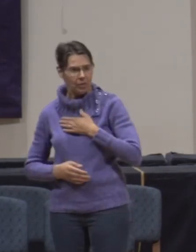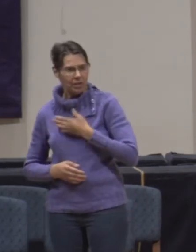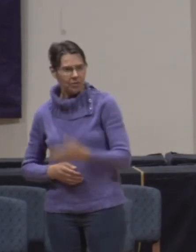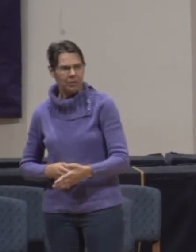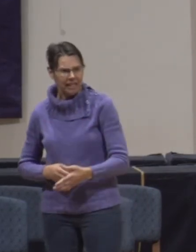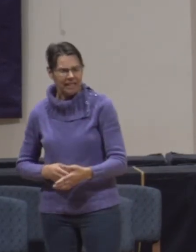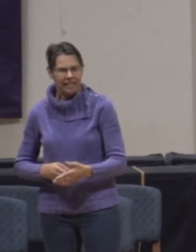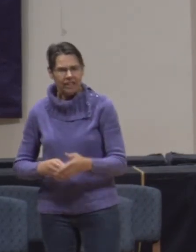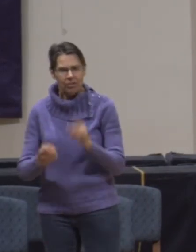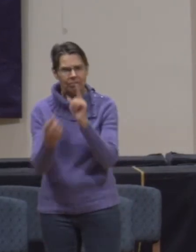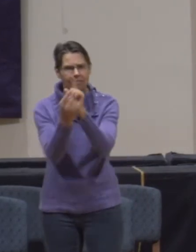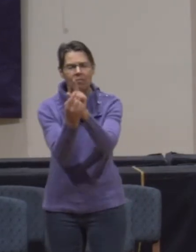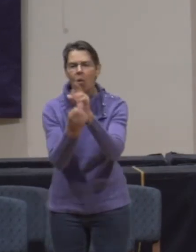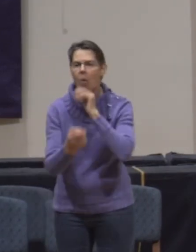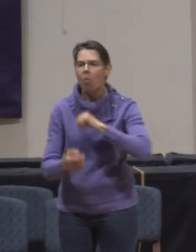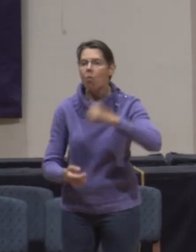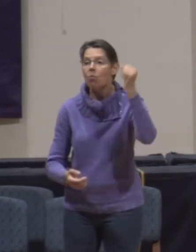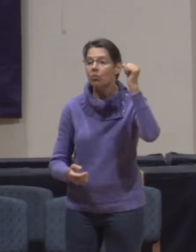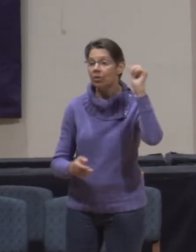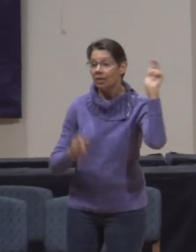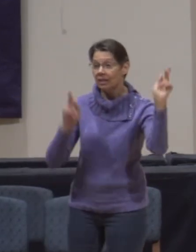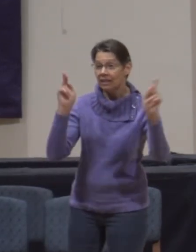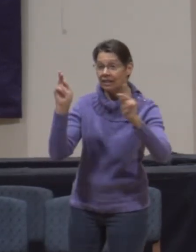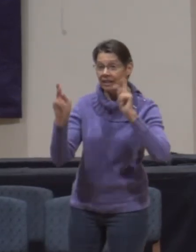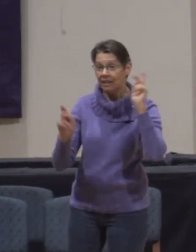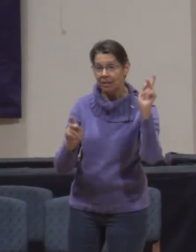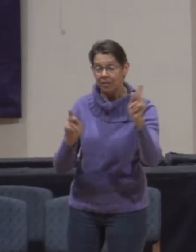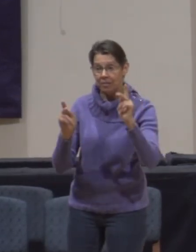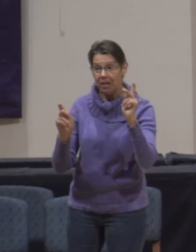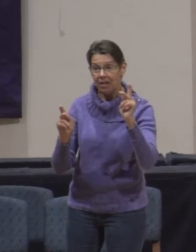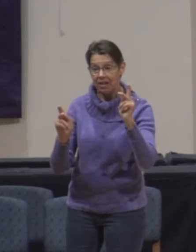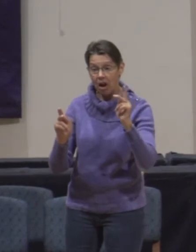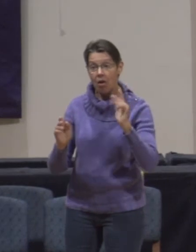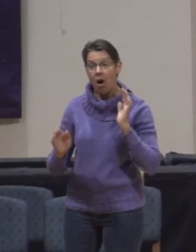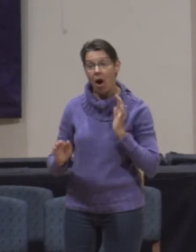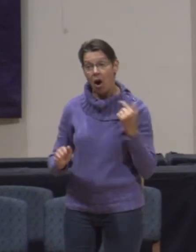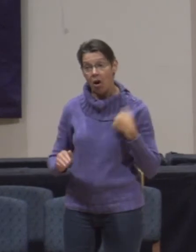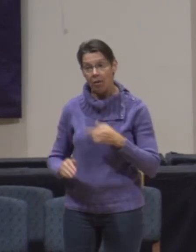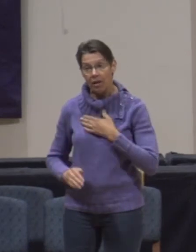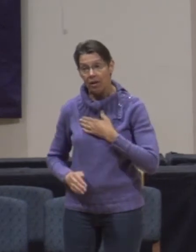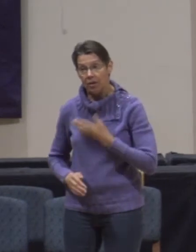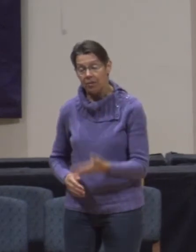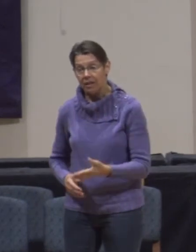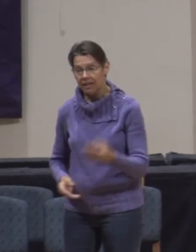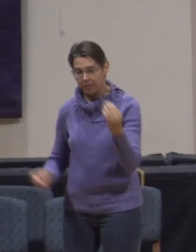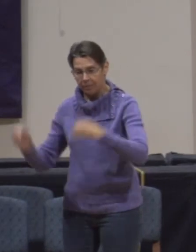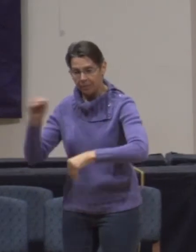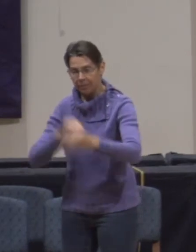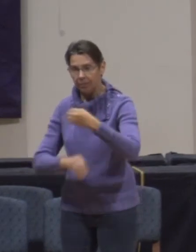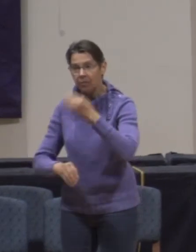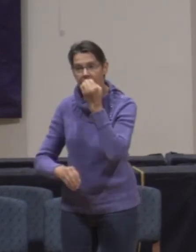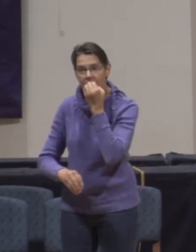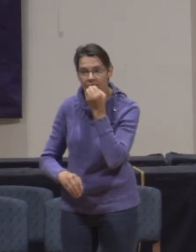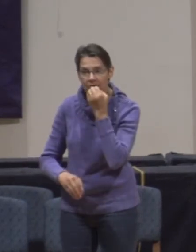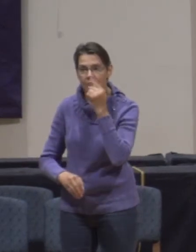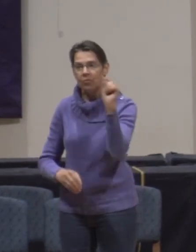afraid to go out, are we willing to sack up some of our goods and leave it on their front porch?